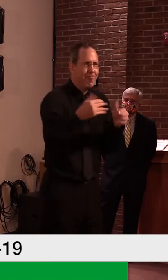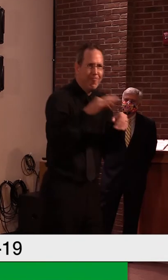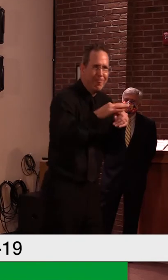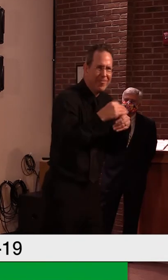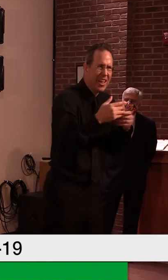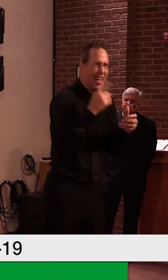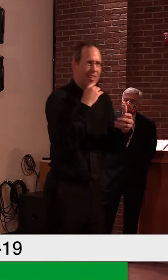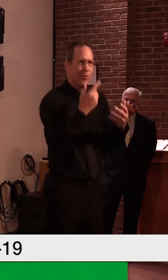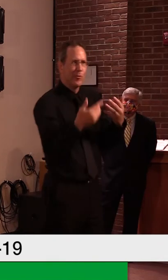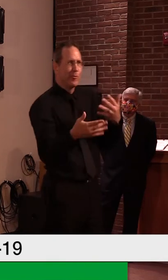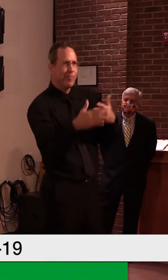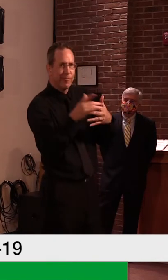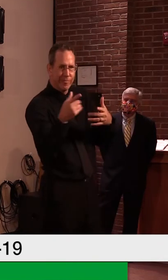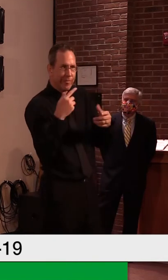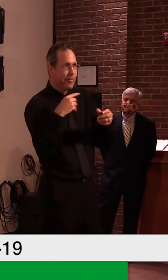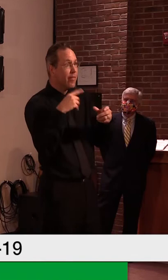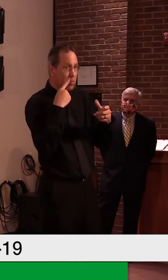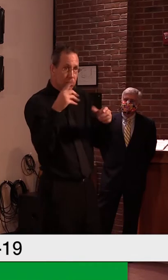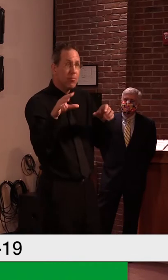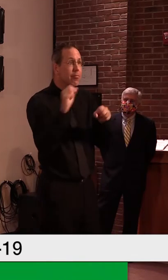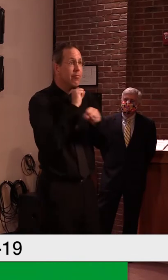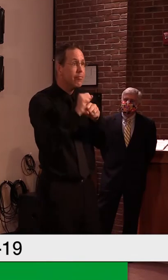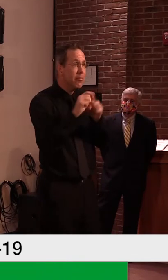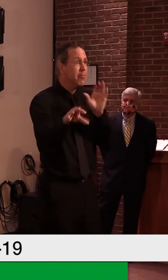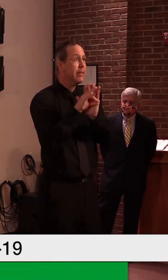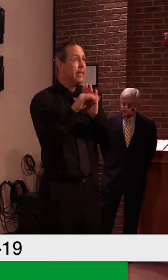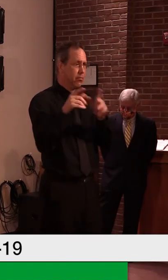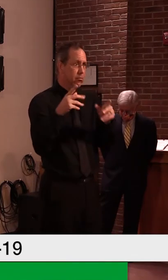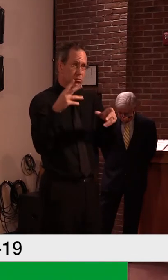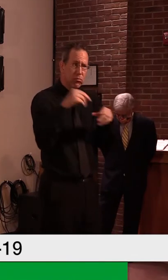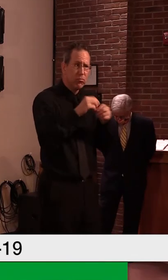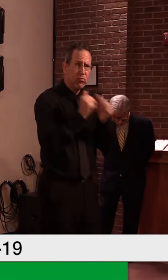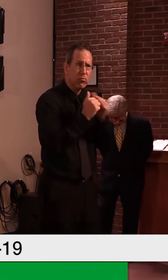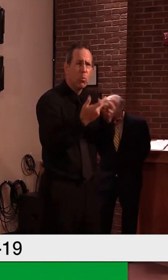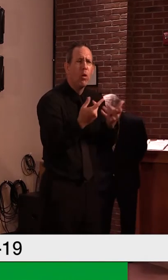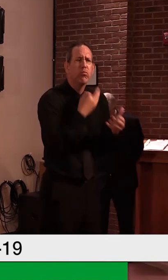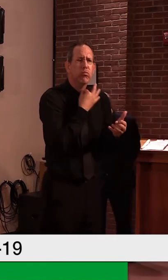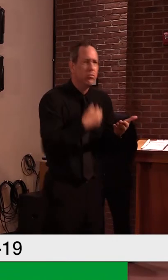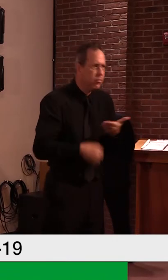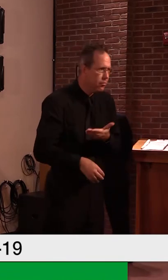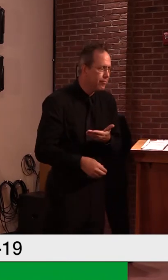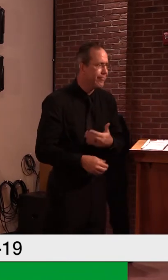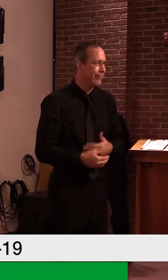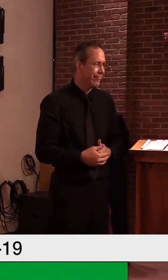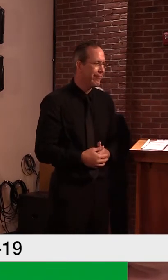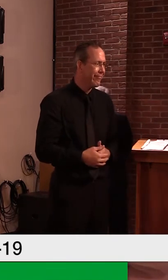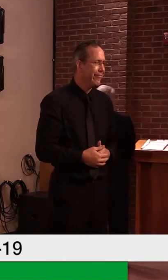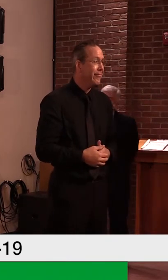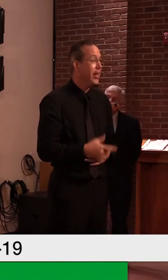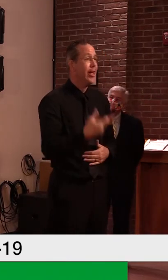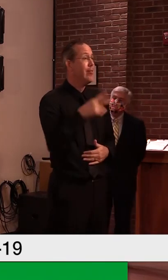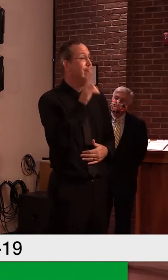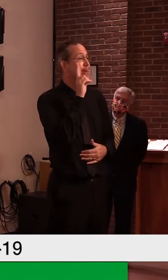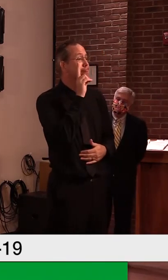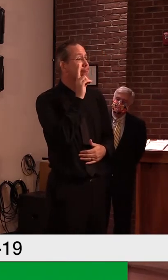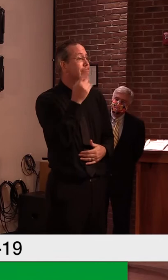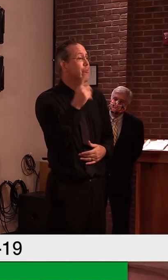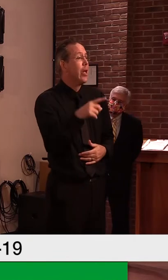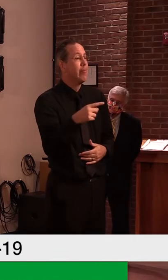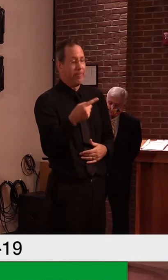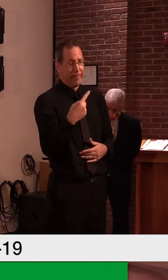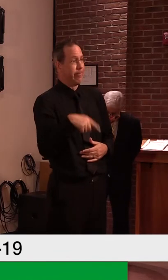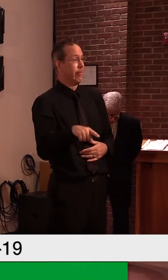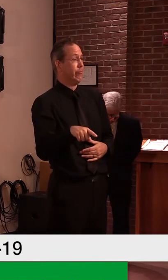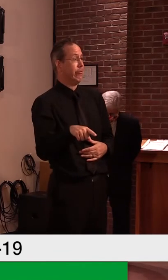Um, obviously I've been focusing on the pandemic and my day job and, uh, we'll have to see what happens